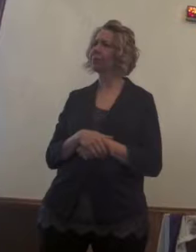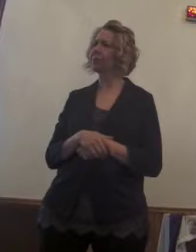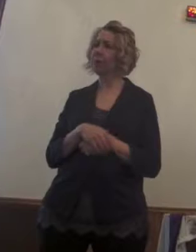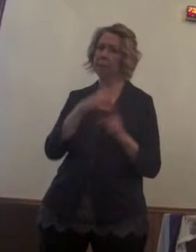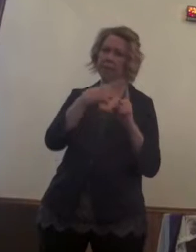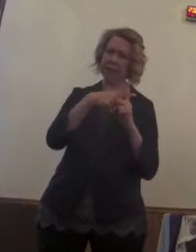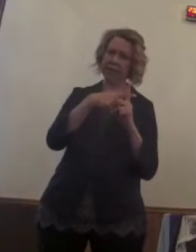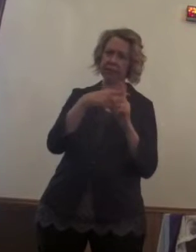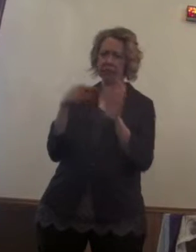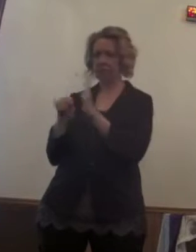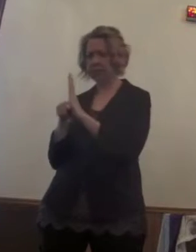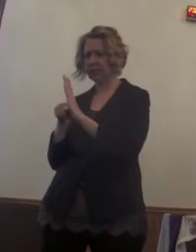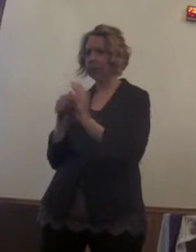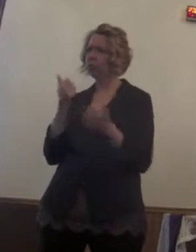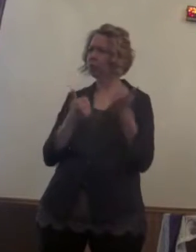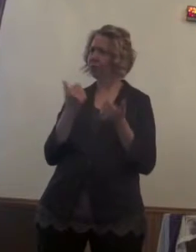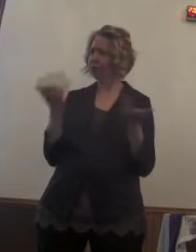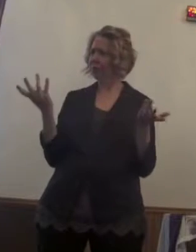I think about that, right?